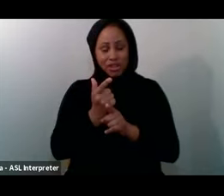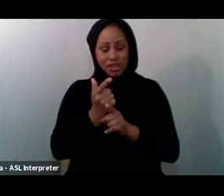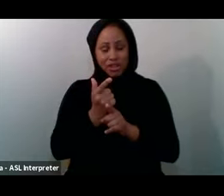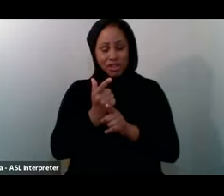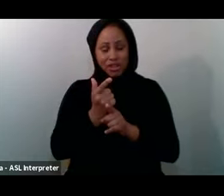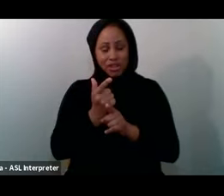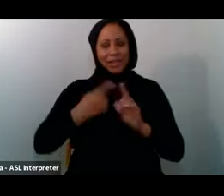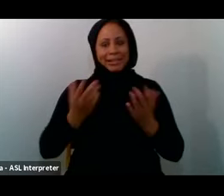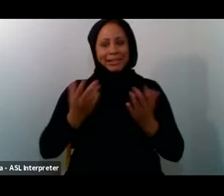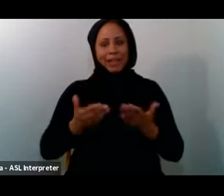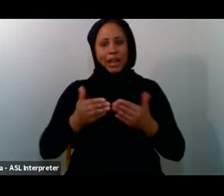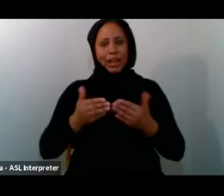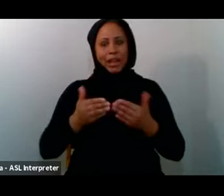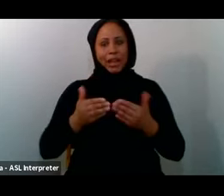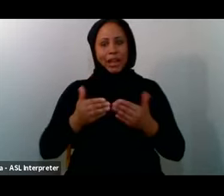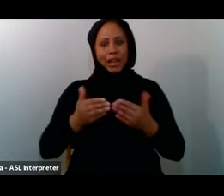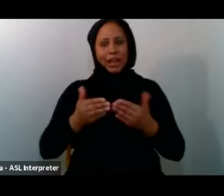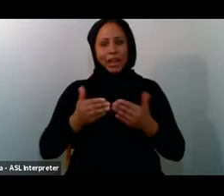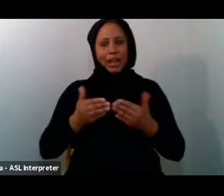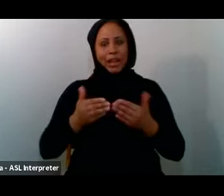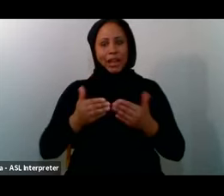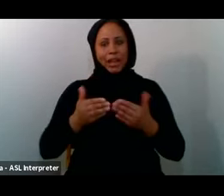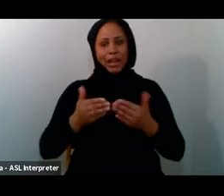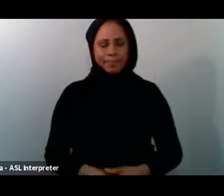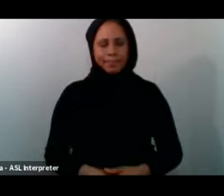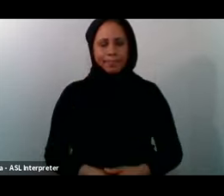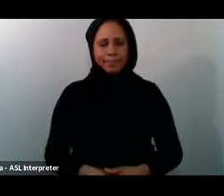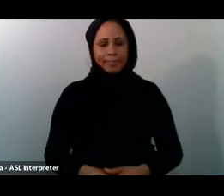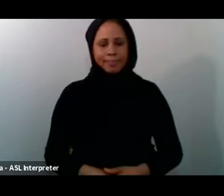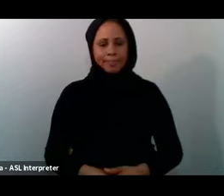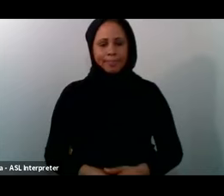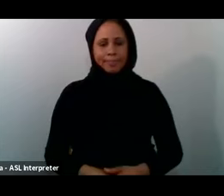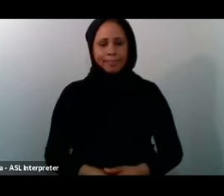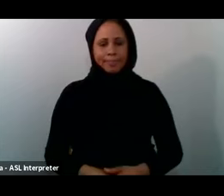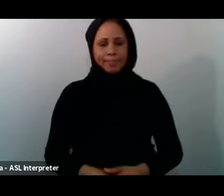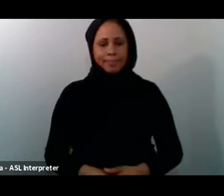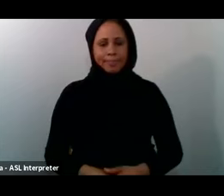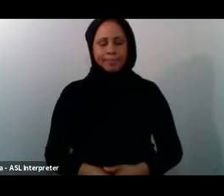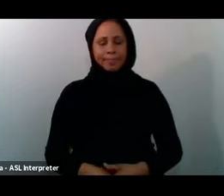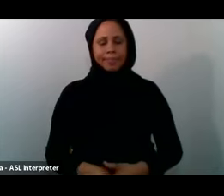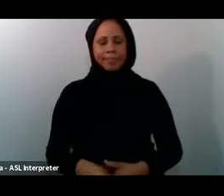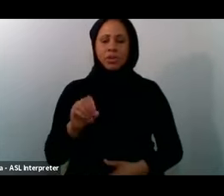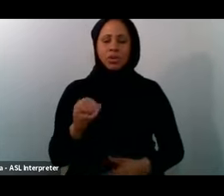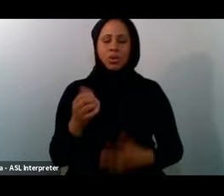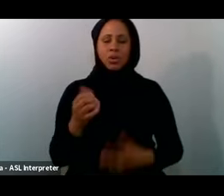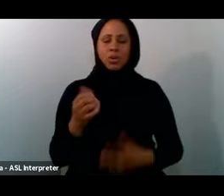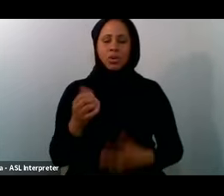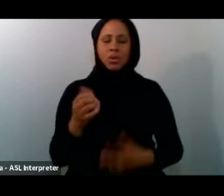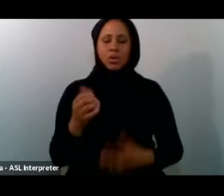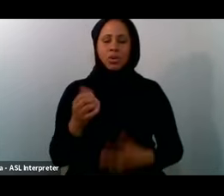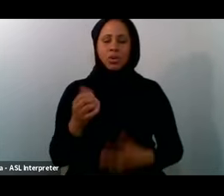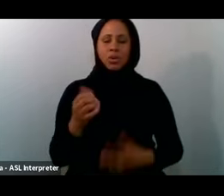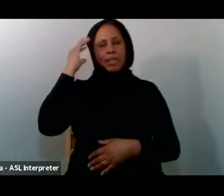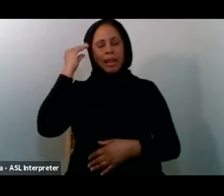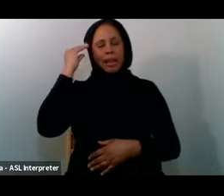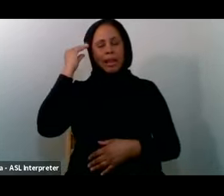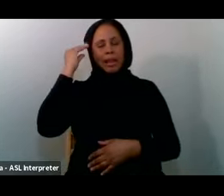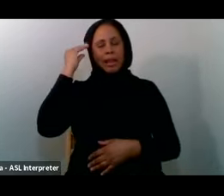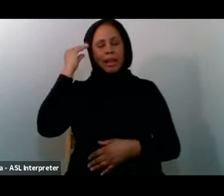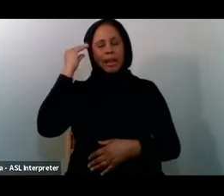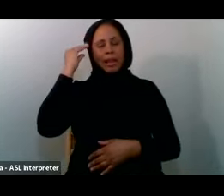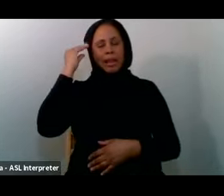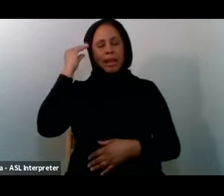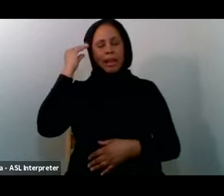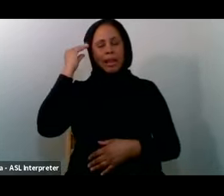So you Know reflecting Just over These thoughts Here I Wanted to Share with You all That even Our own Community Even in Our